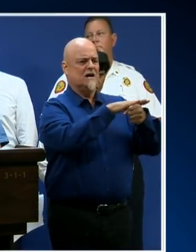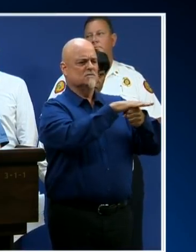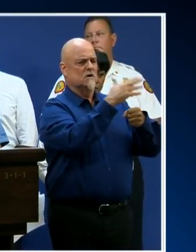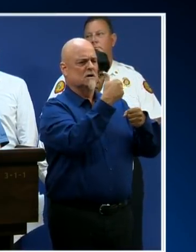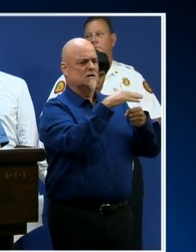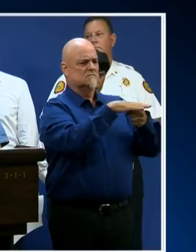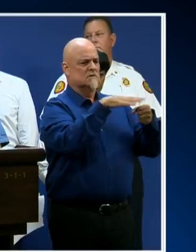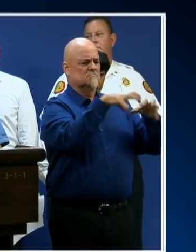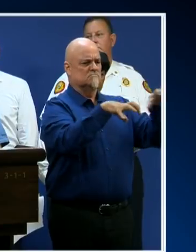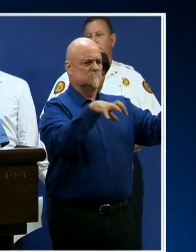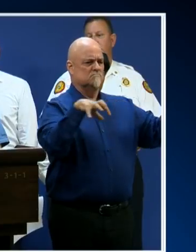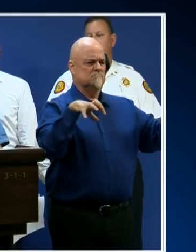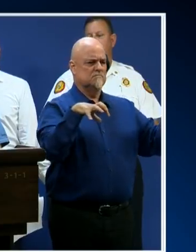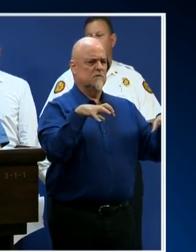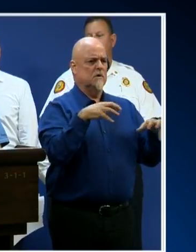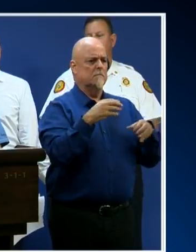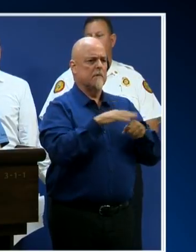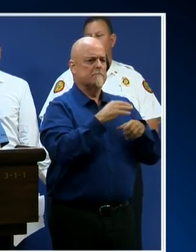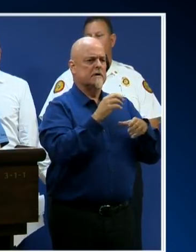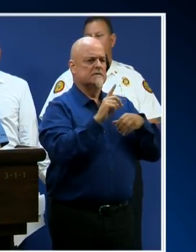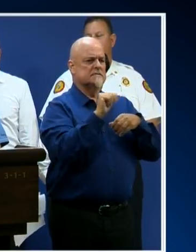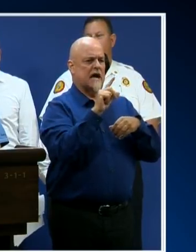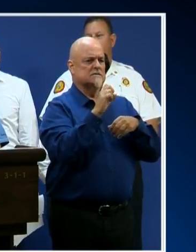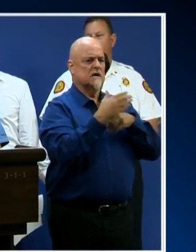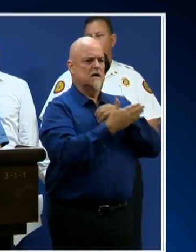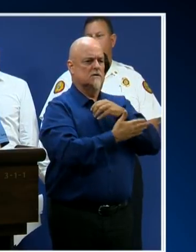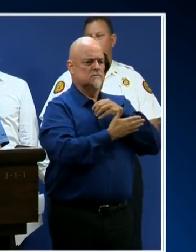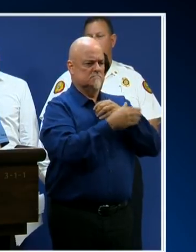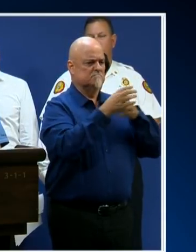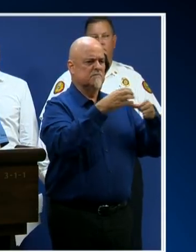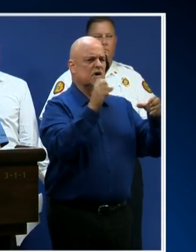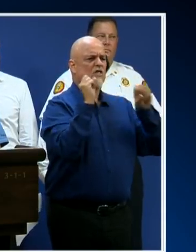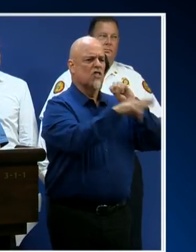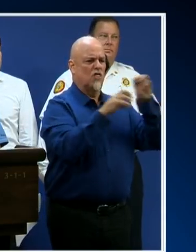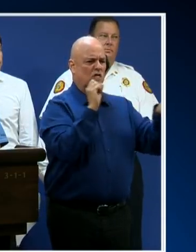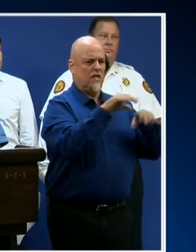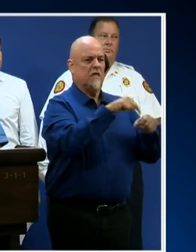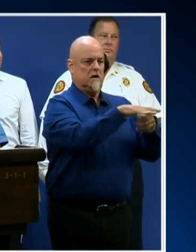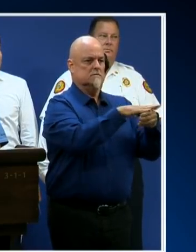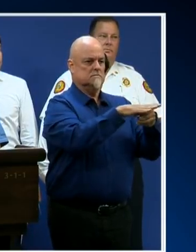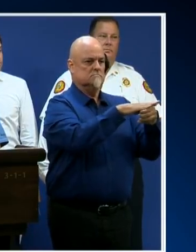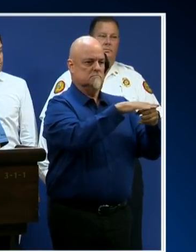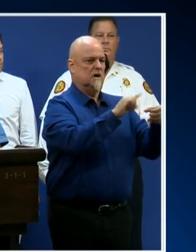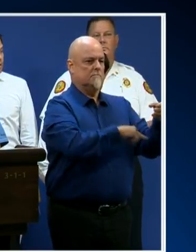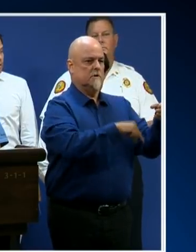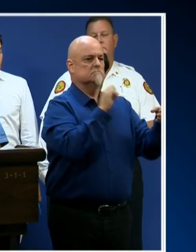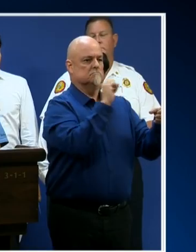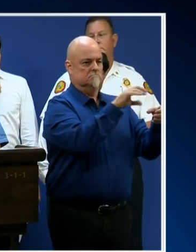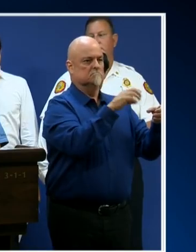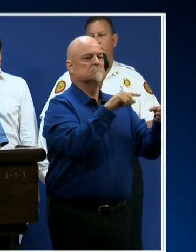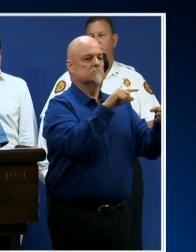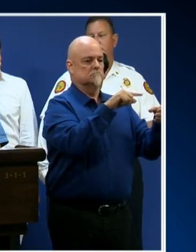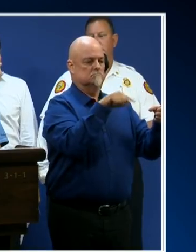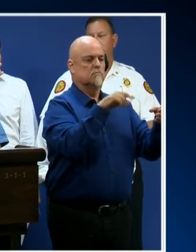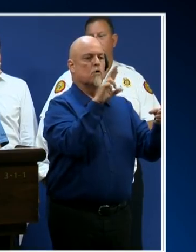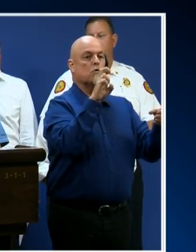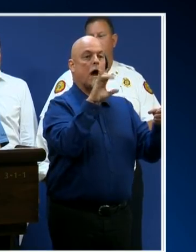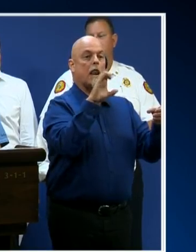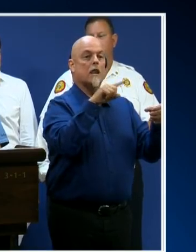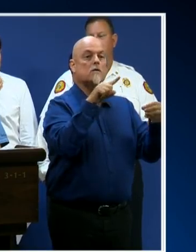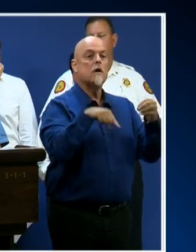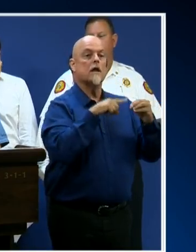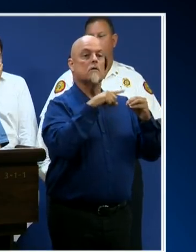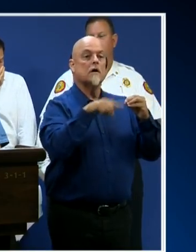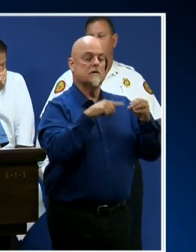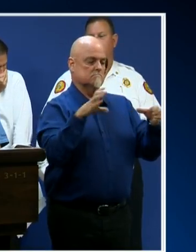trash and recycling centers in Miami-Dade County. Our trash and recycling centers are open daily from 7 o'clock to 5 30, and